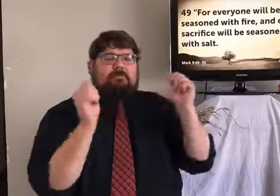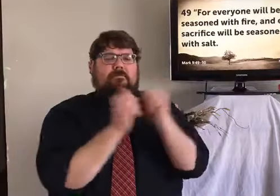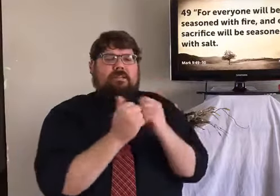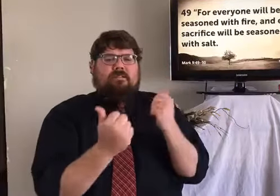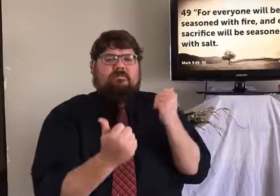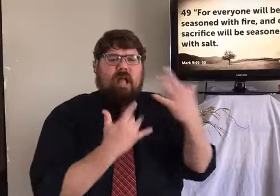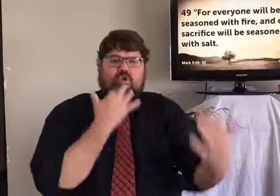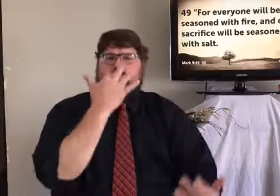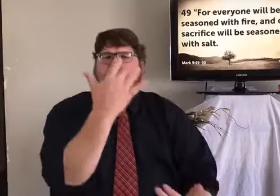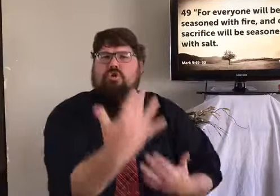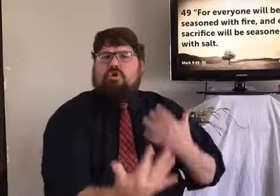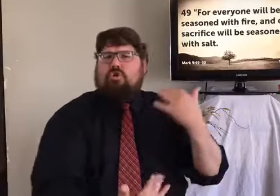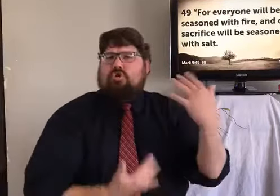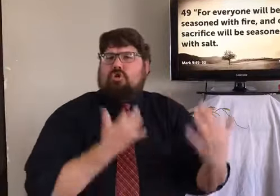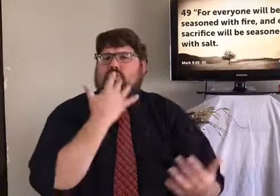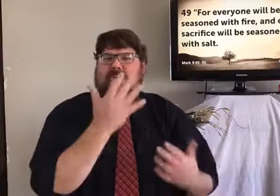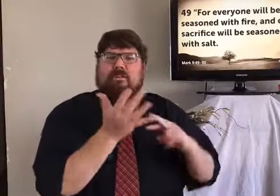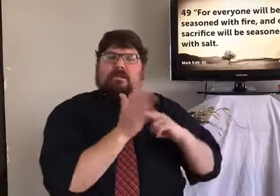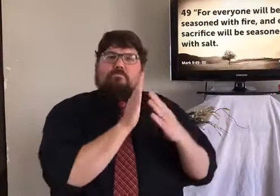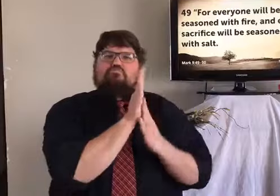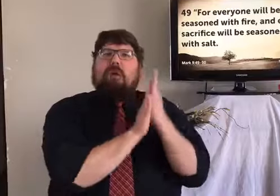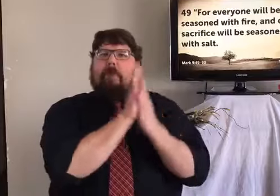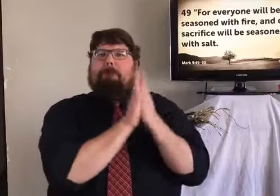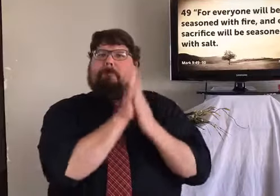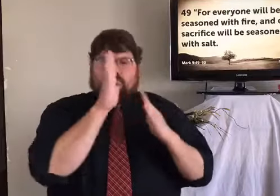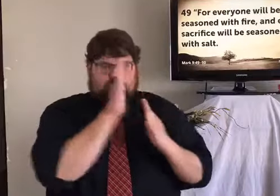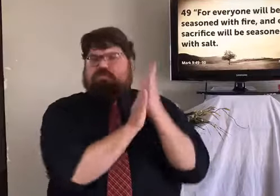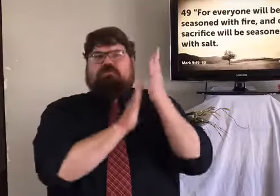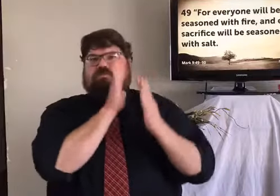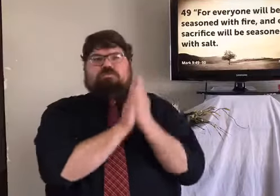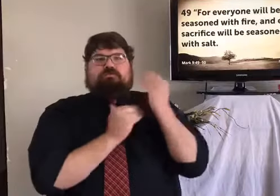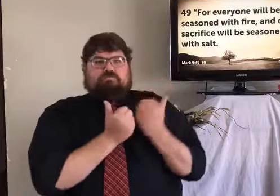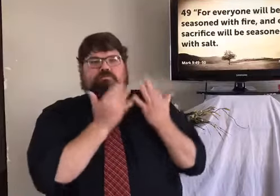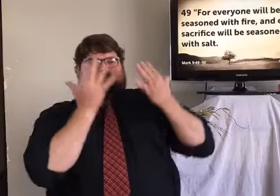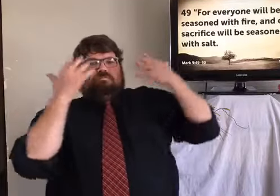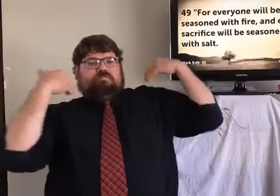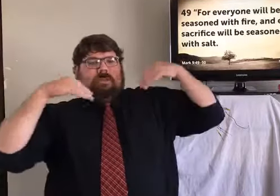Mark chapter 9, verse 49 through 50. For everyone will be seasoned with fire.